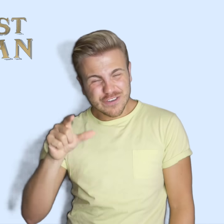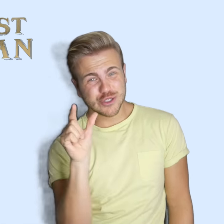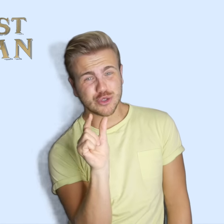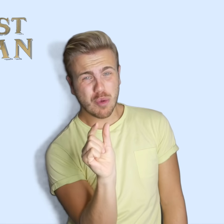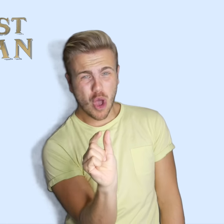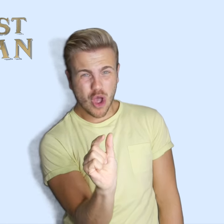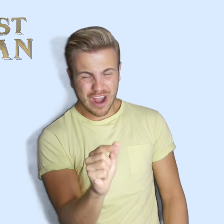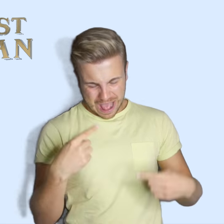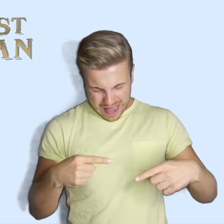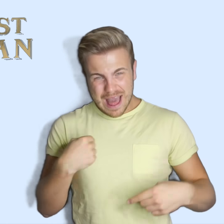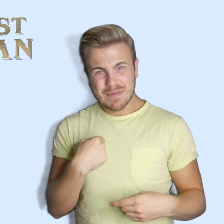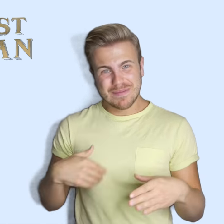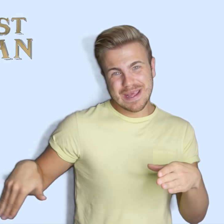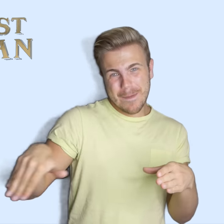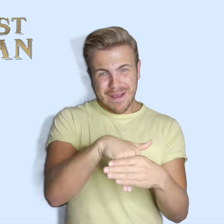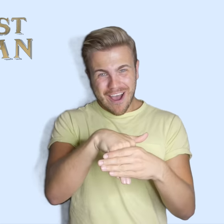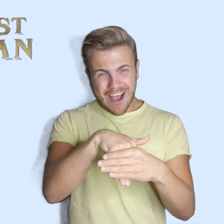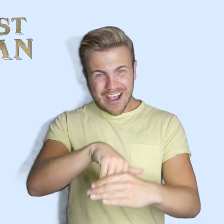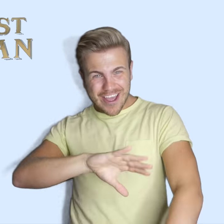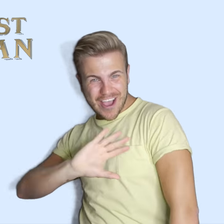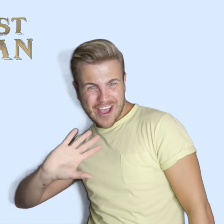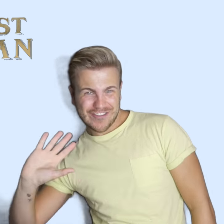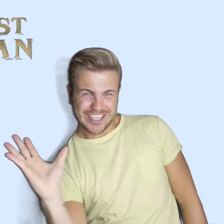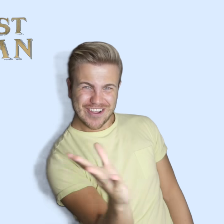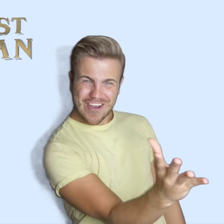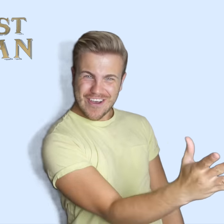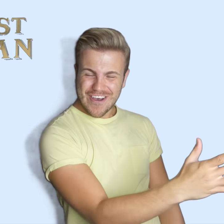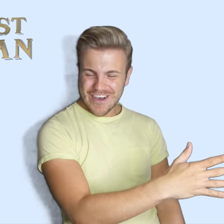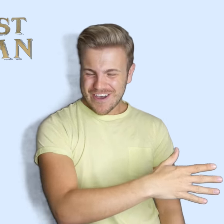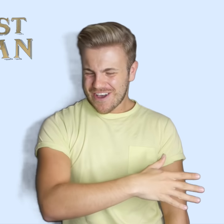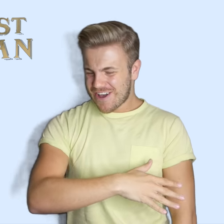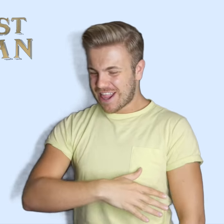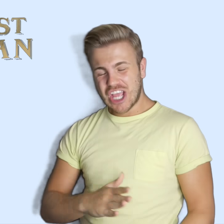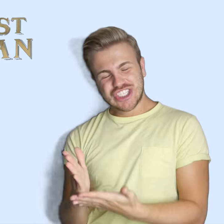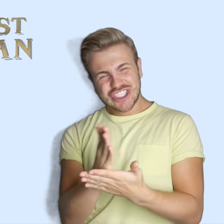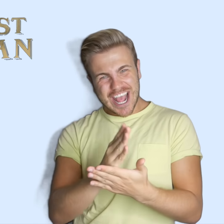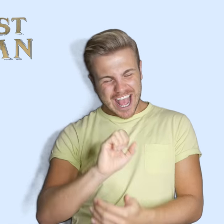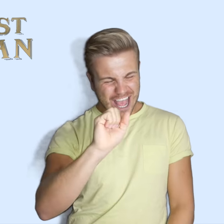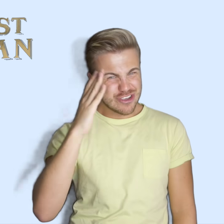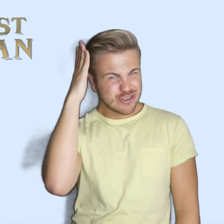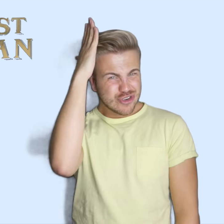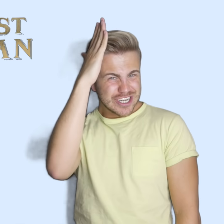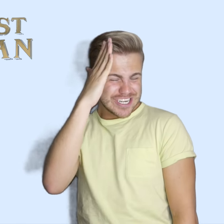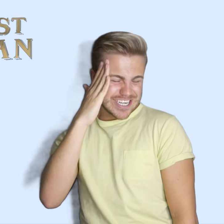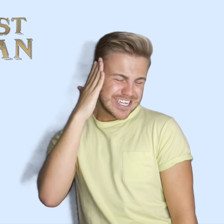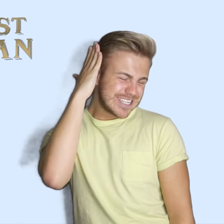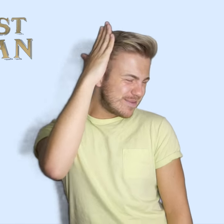small Let me be part of it all Share your dreams